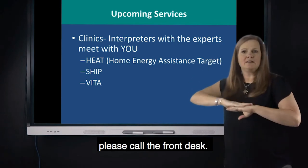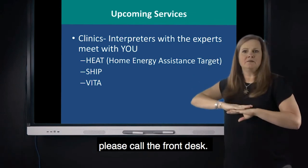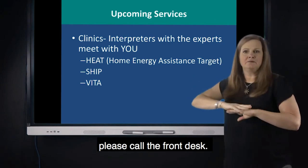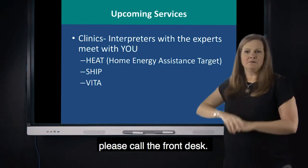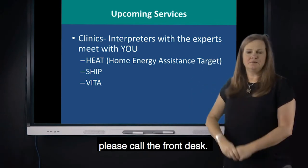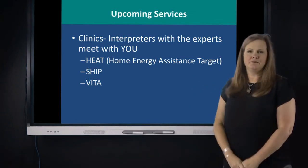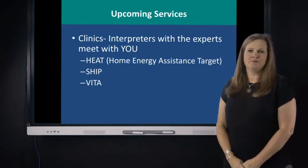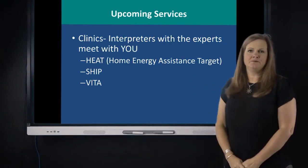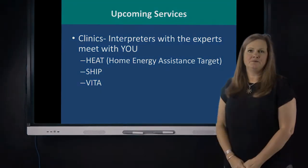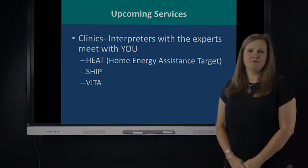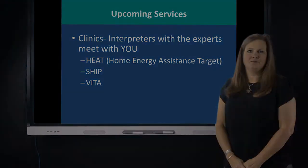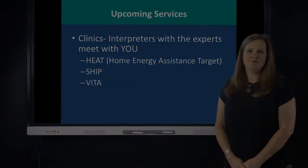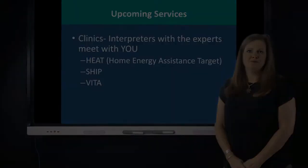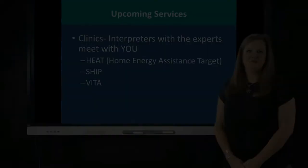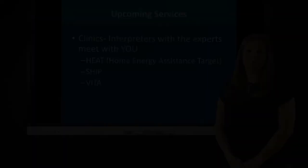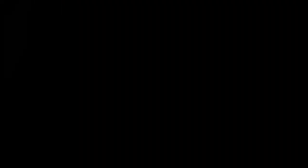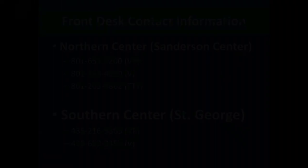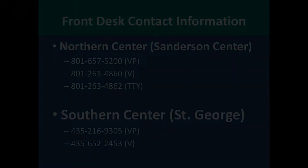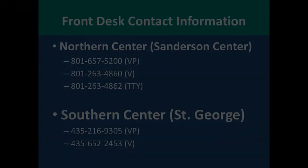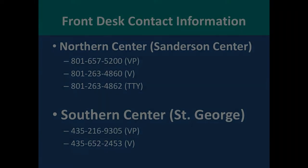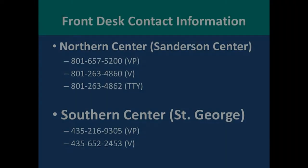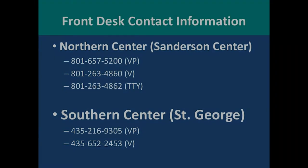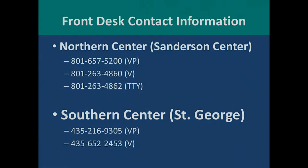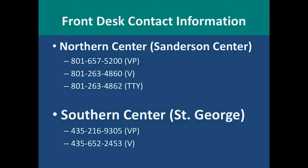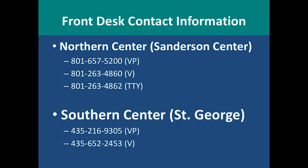And you can call our front desk to schedule an appointment with us.